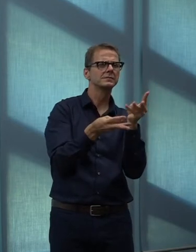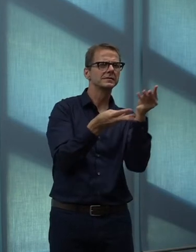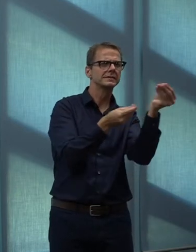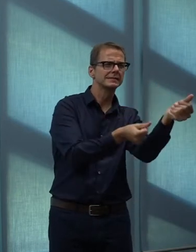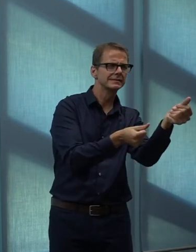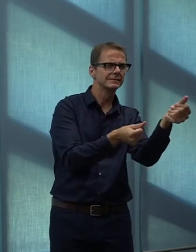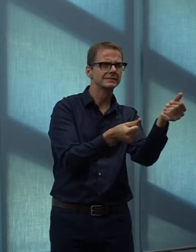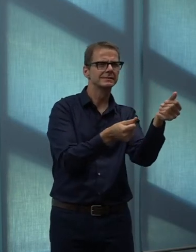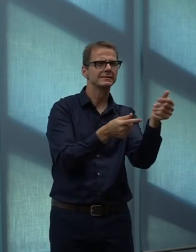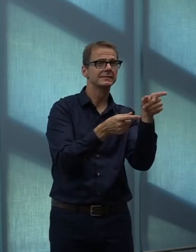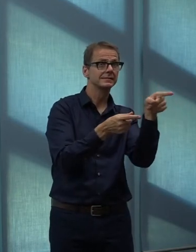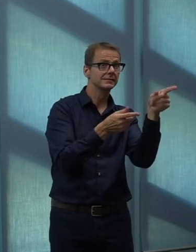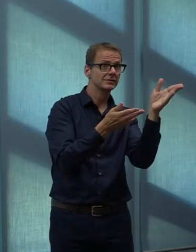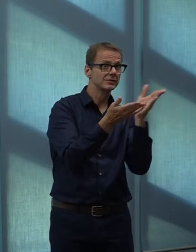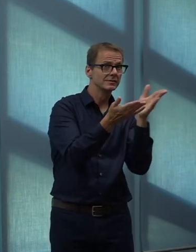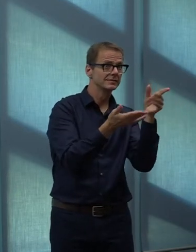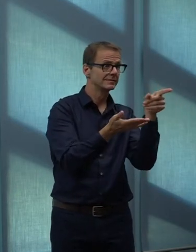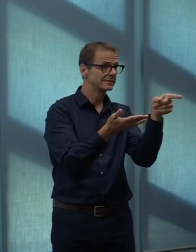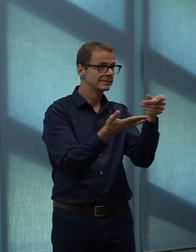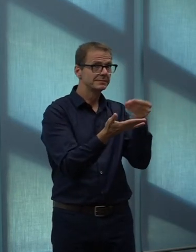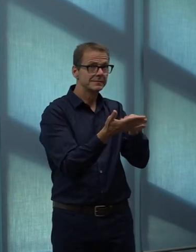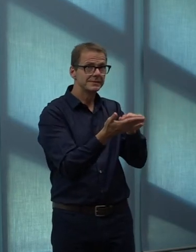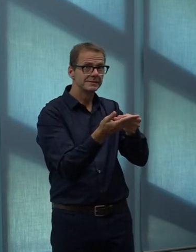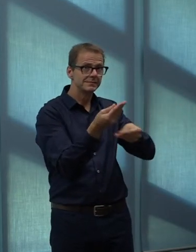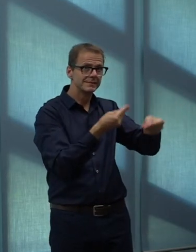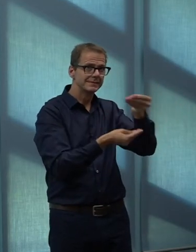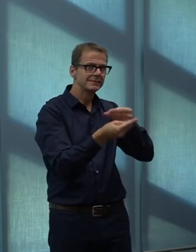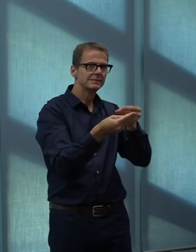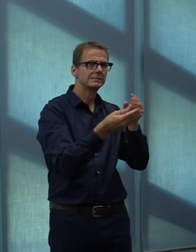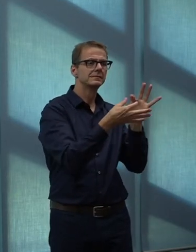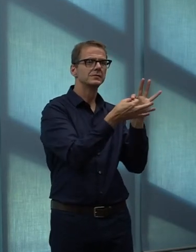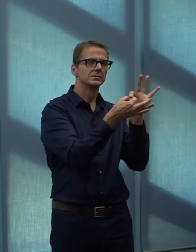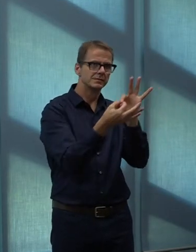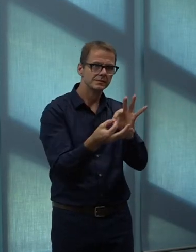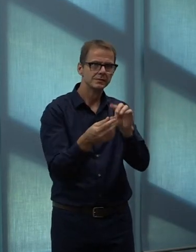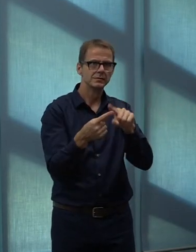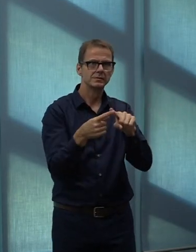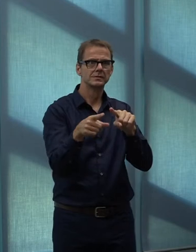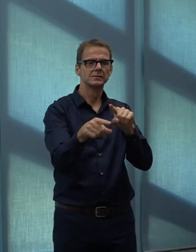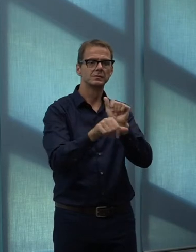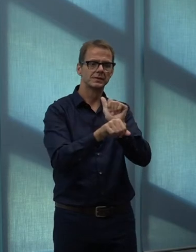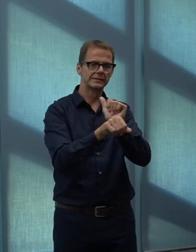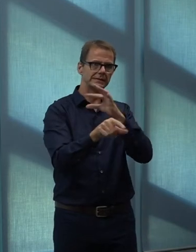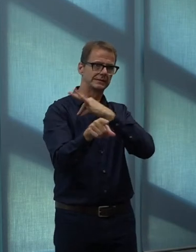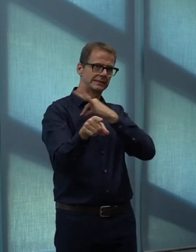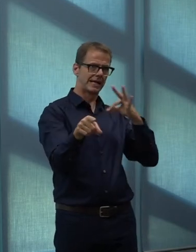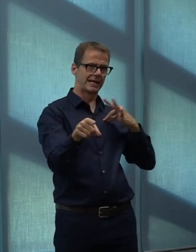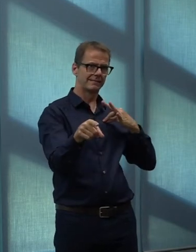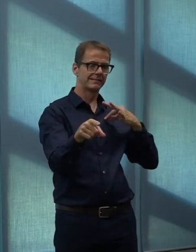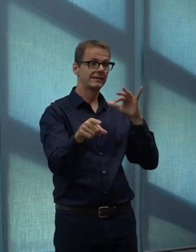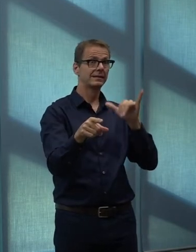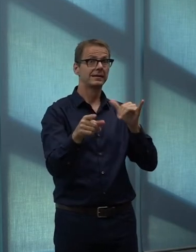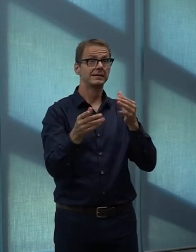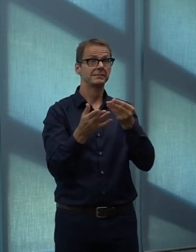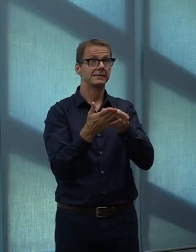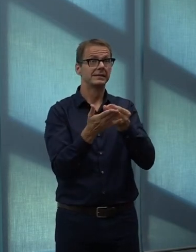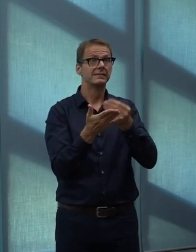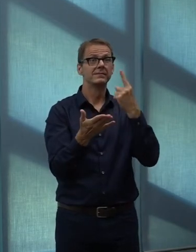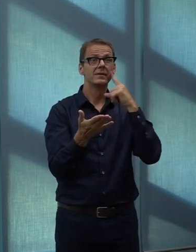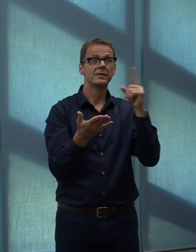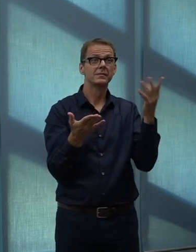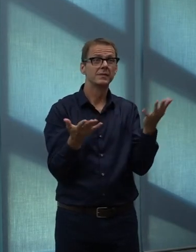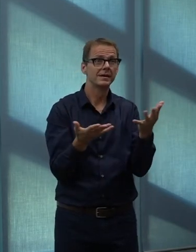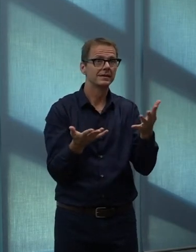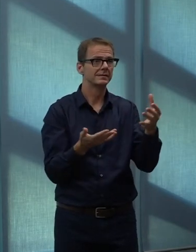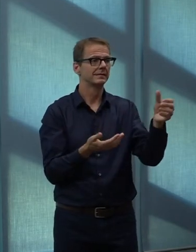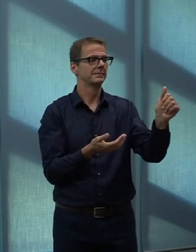and that was largely going to be fulfilled through redeployments. We weren't able to get that level of redeployment that we anticipated, so we